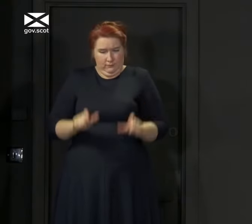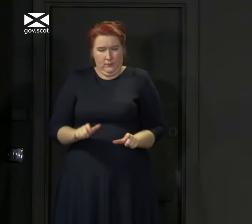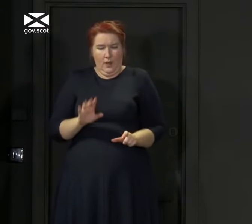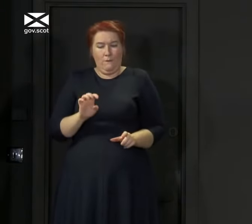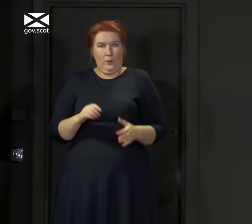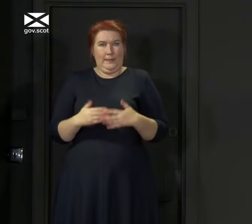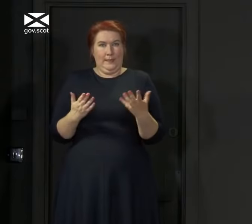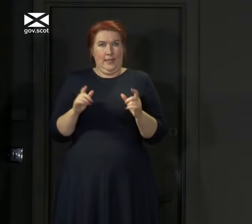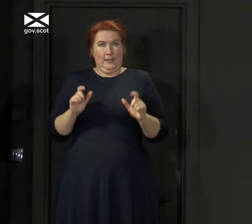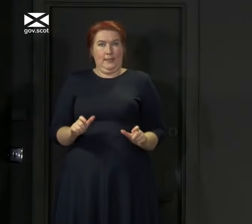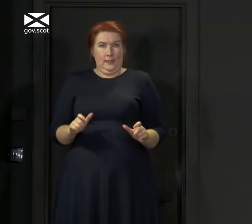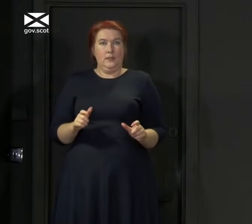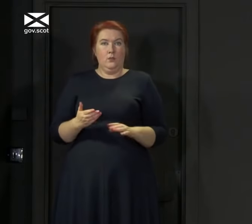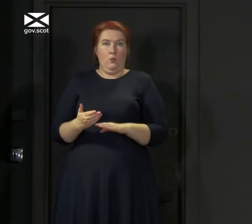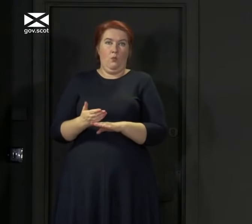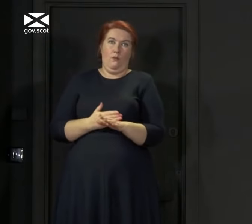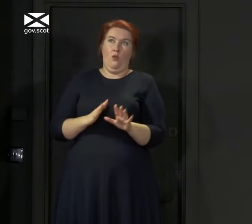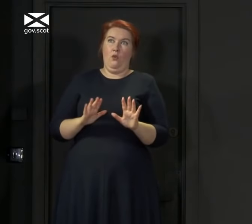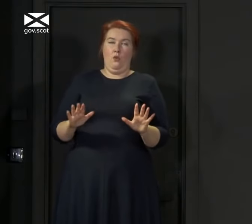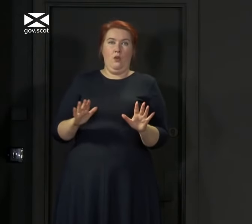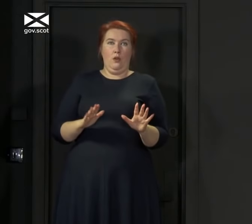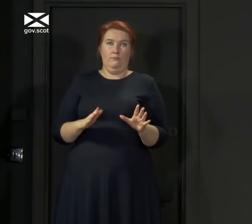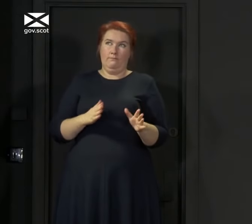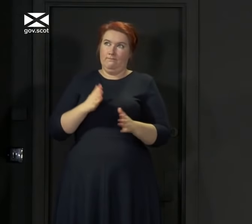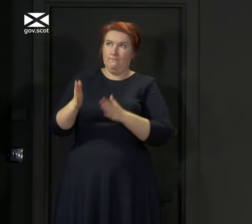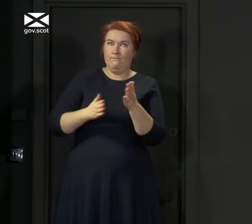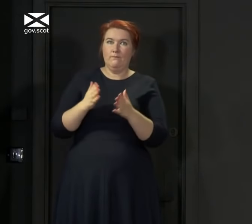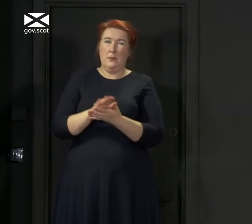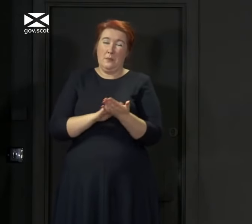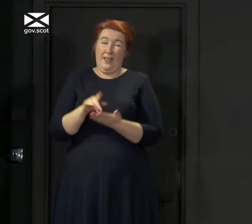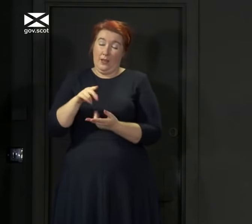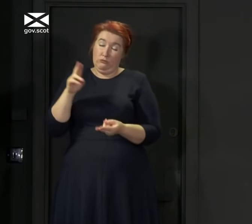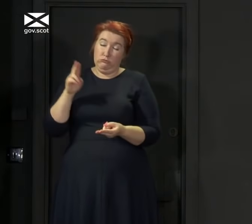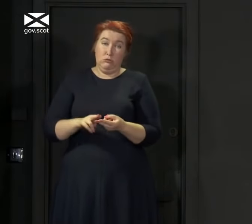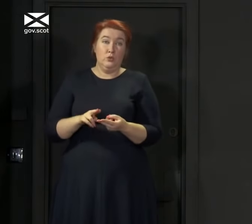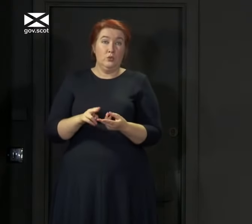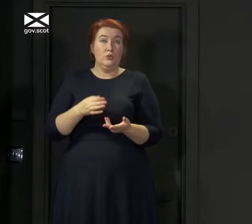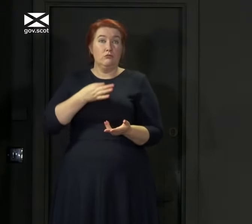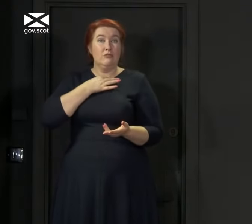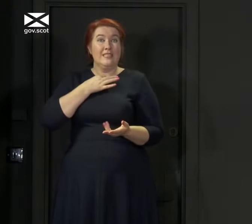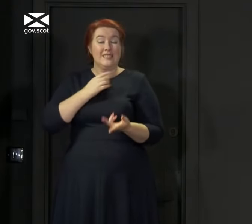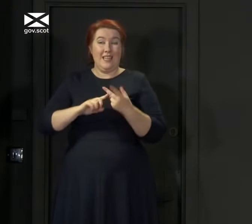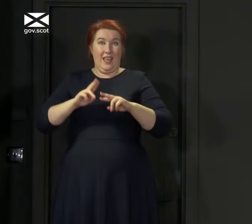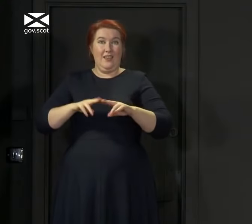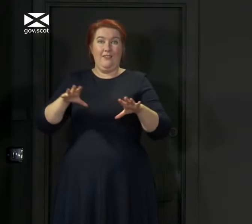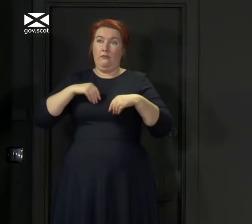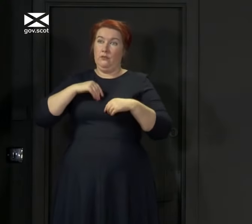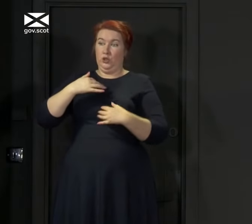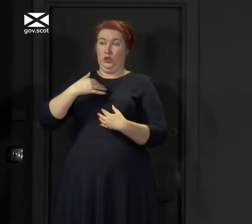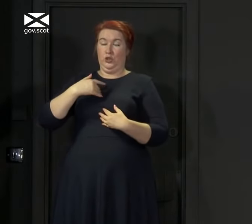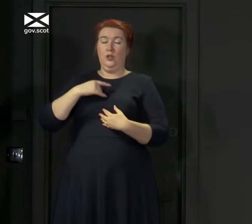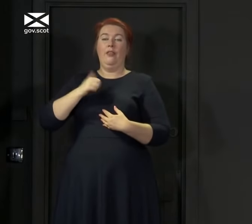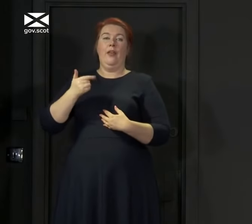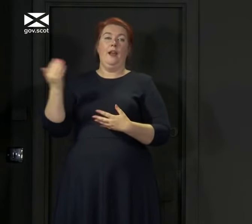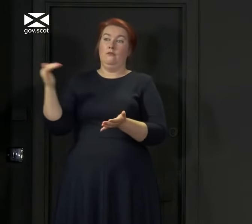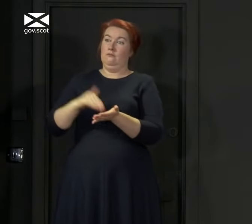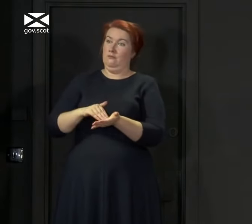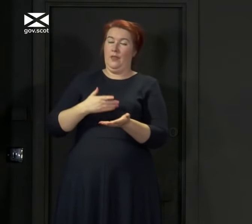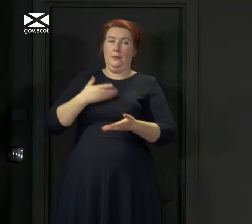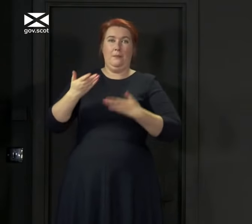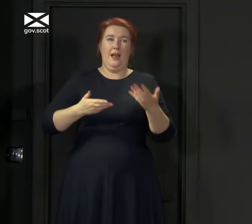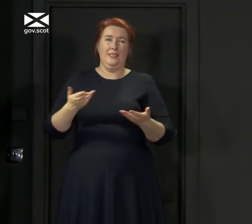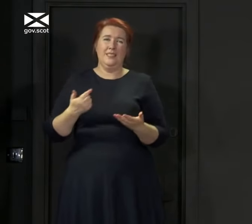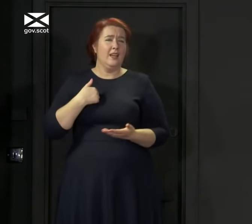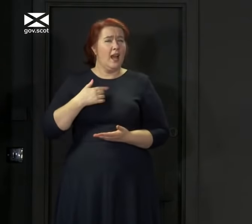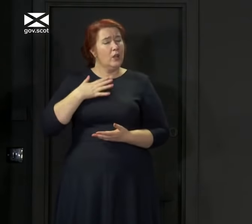the moment to reduce the risks of people bringing the virus in and then allowing it to spread. I don't want to be in a position